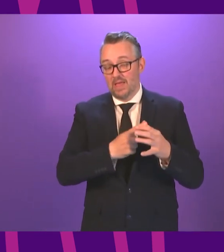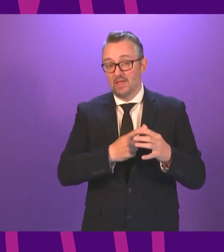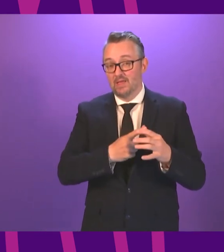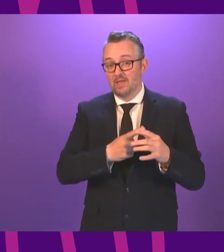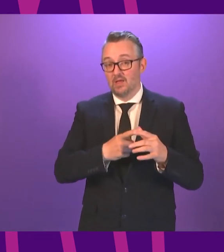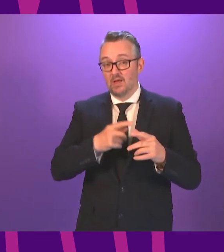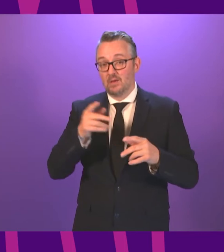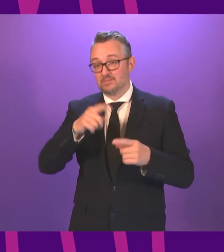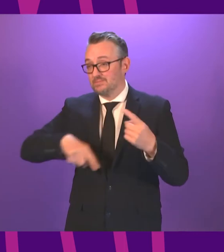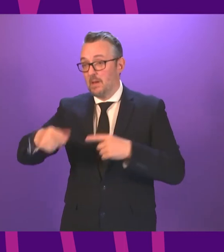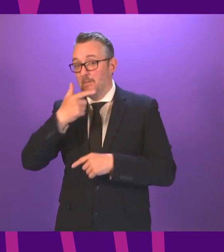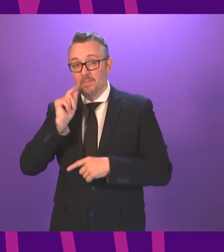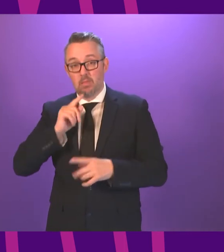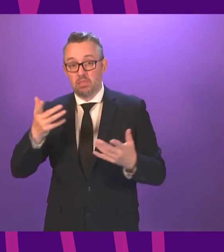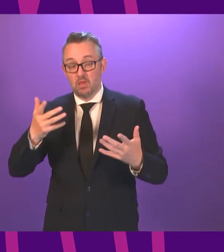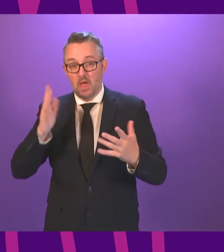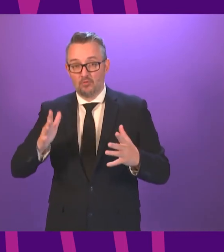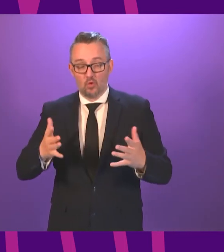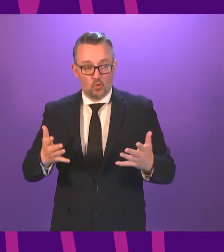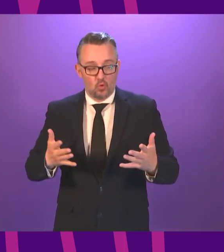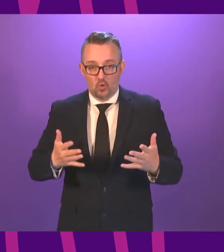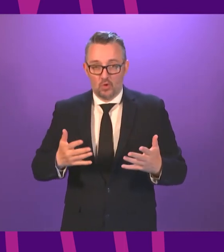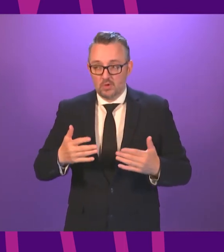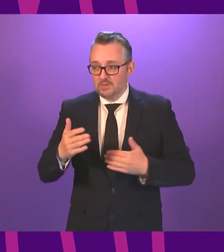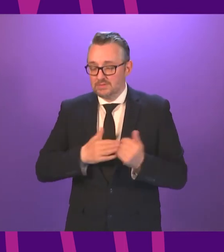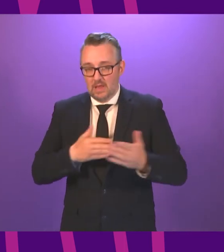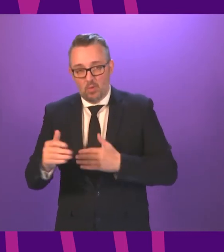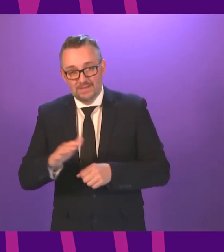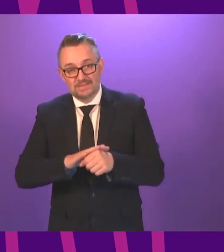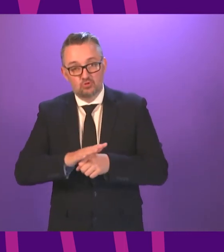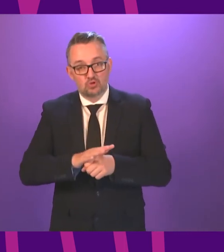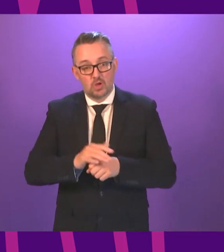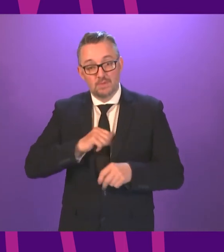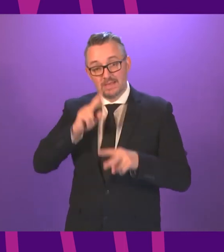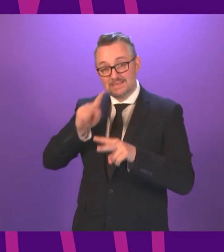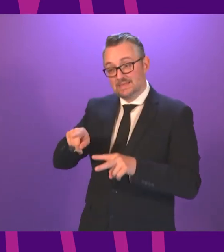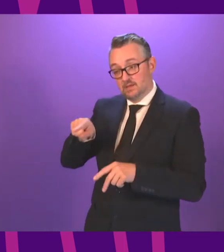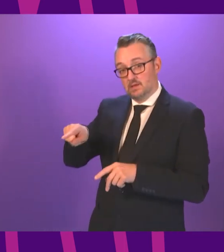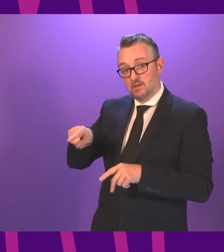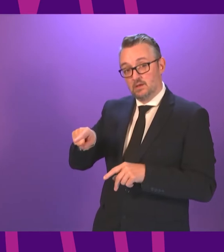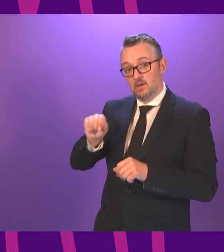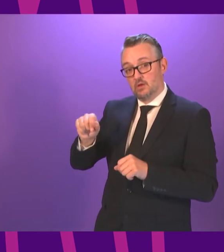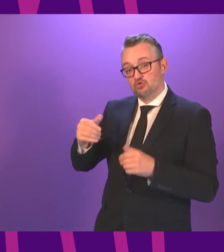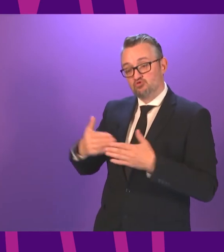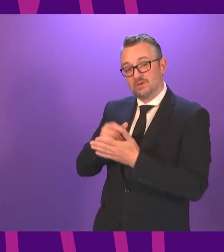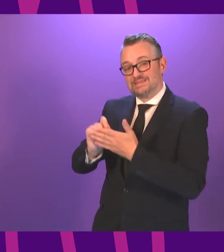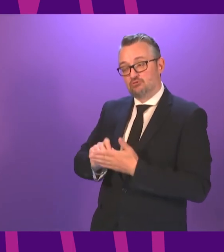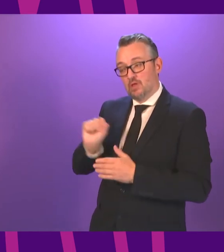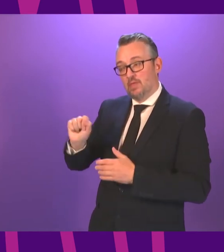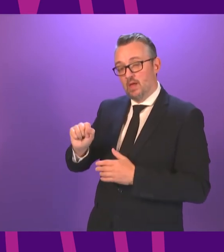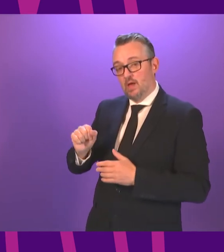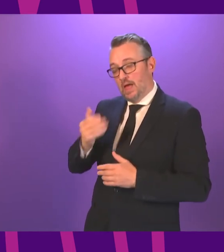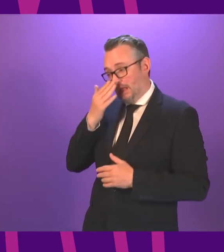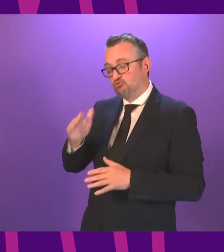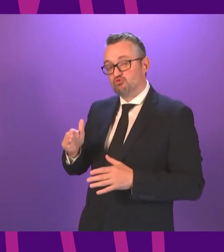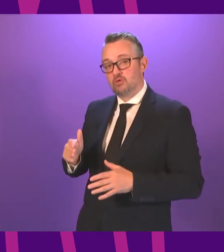across Scotland who are having to deal with the situation. I am really glad that there is a change in tone in this, to tell the truth, from the new Cabinet Secretary, that